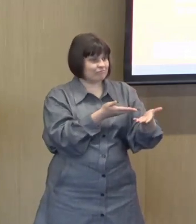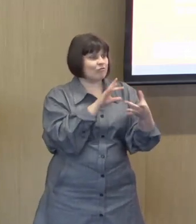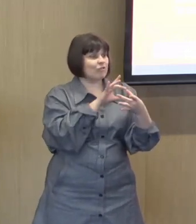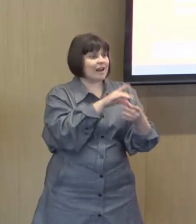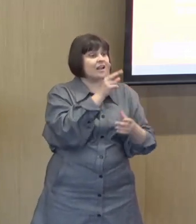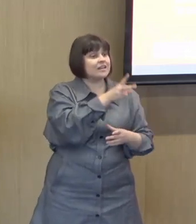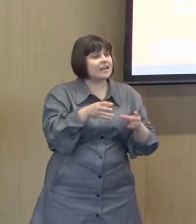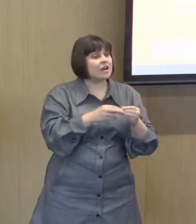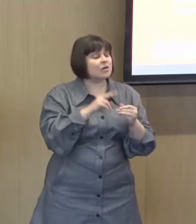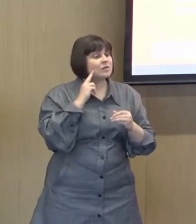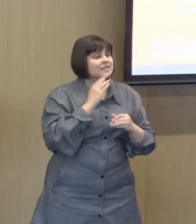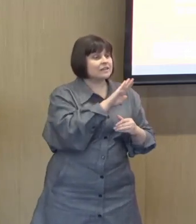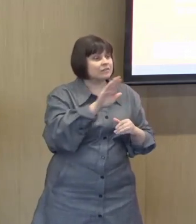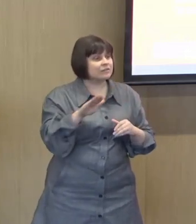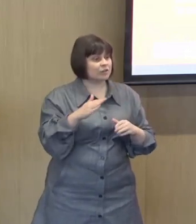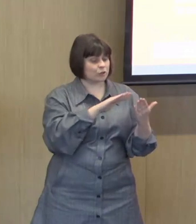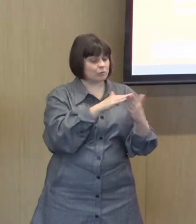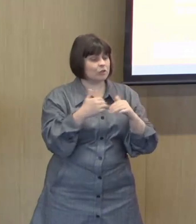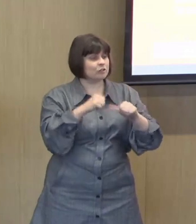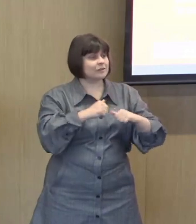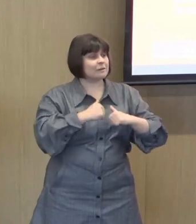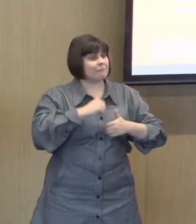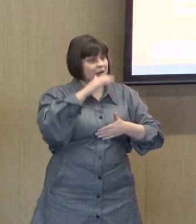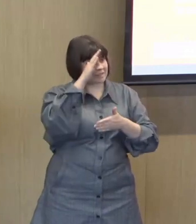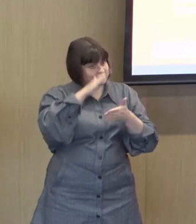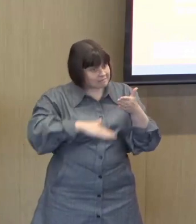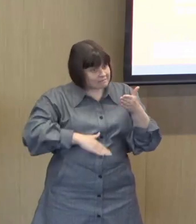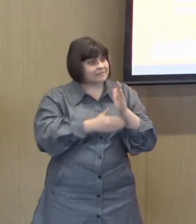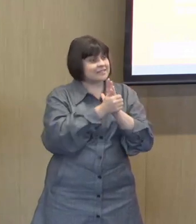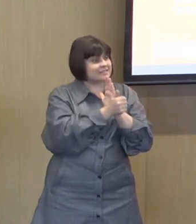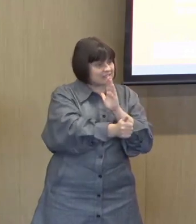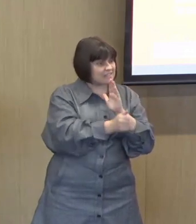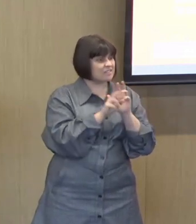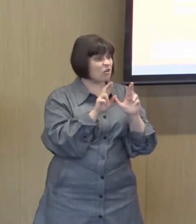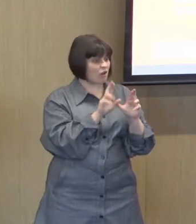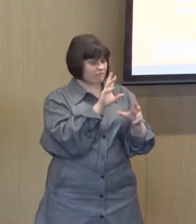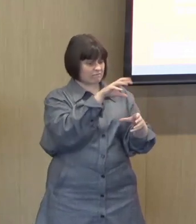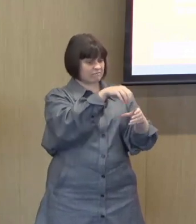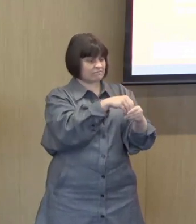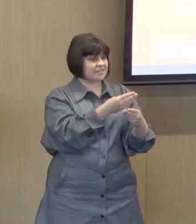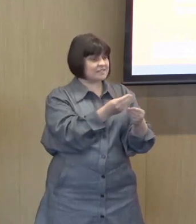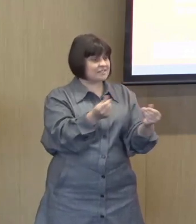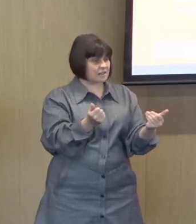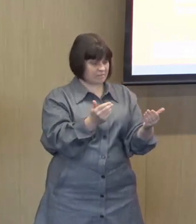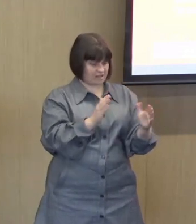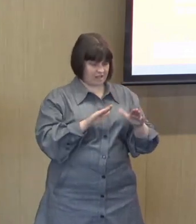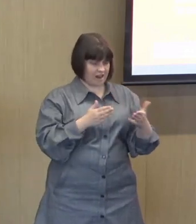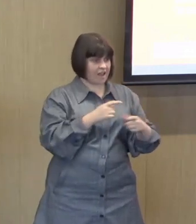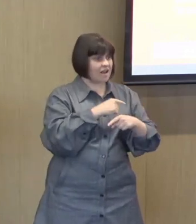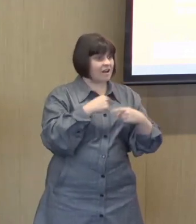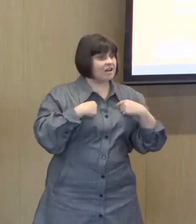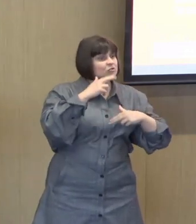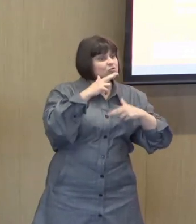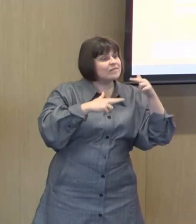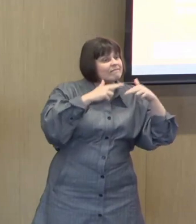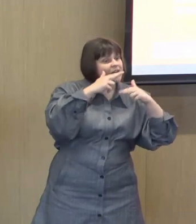deaf community using my skills and my knowledge, and hopefully be part of something which allows us to develop meaningful